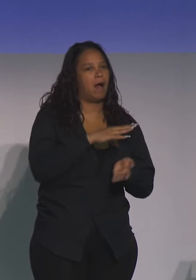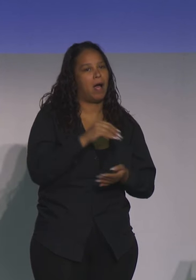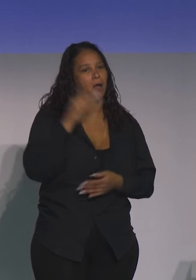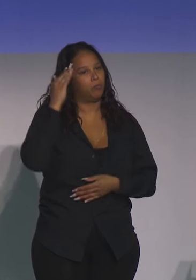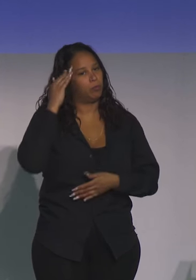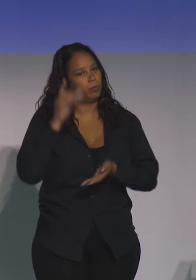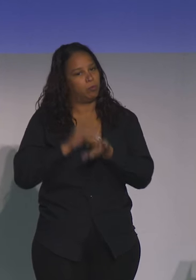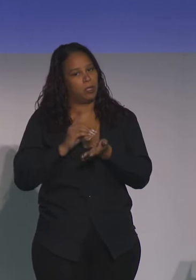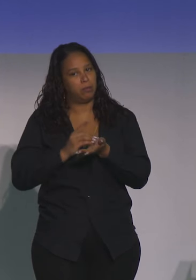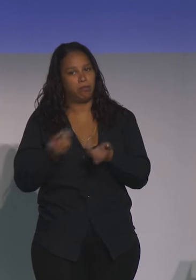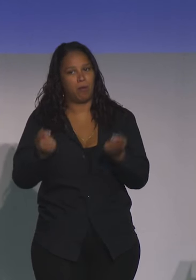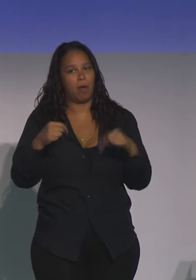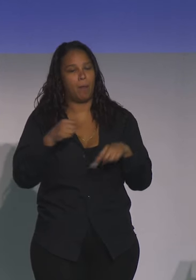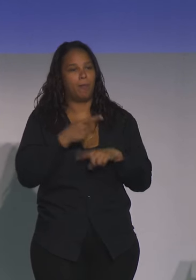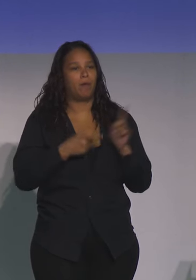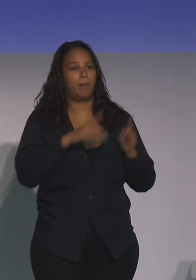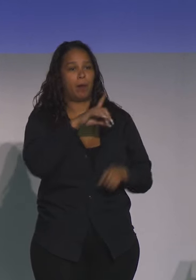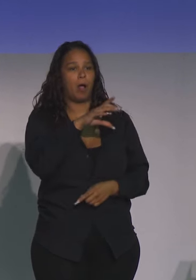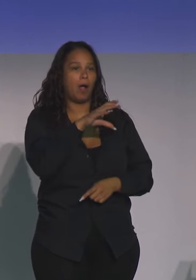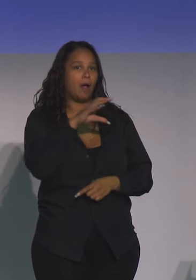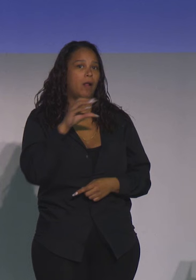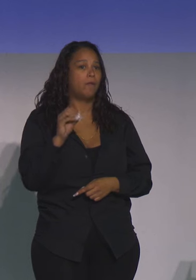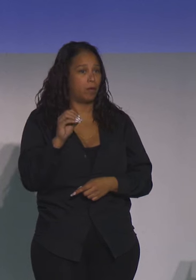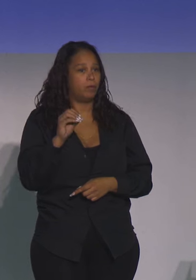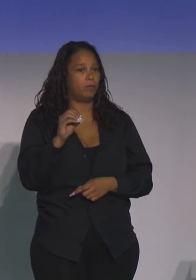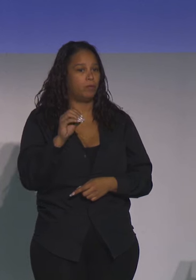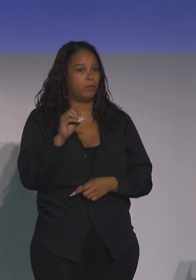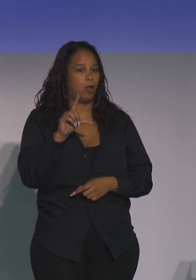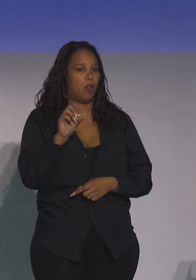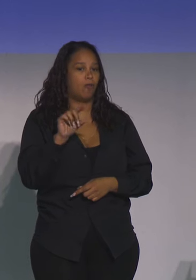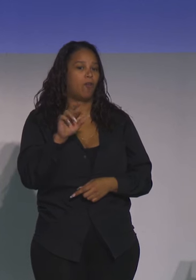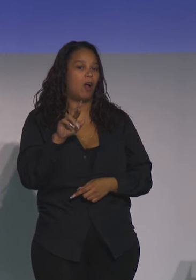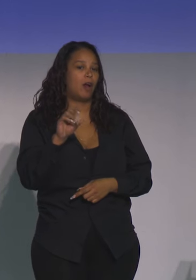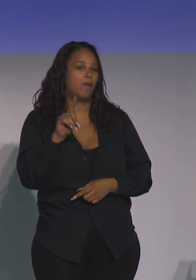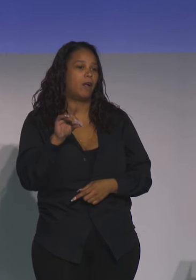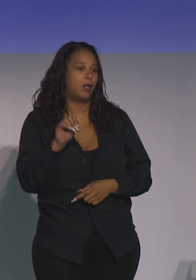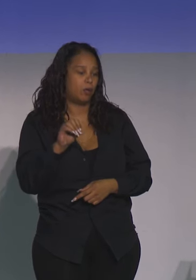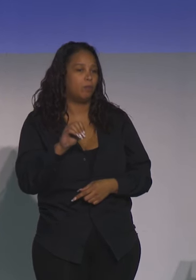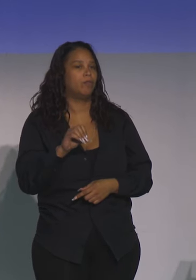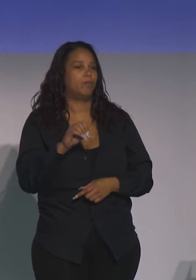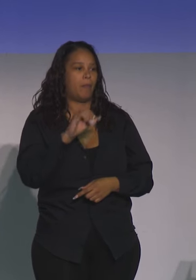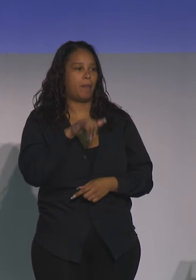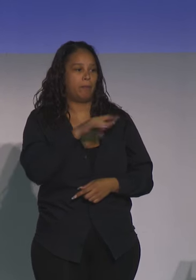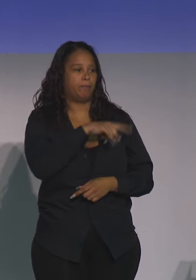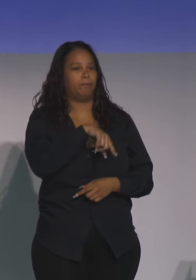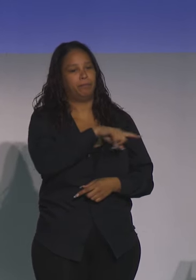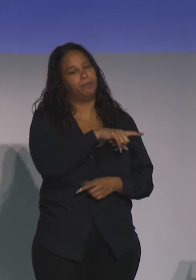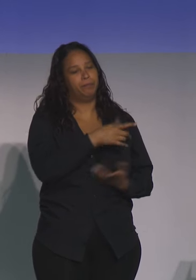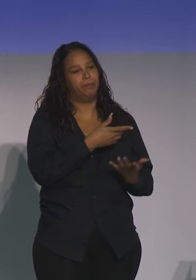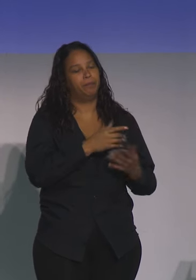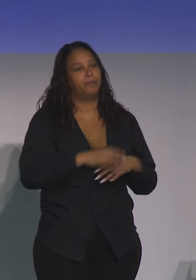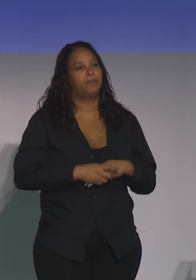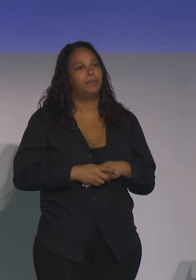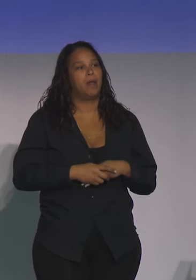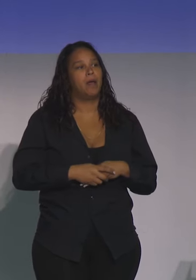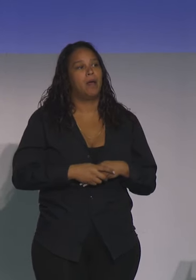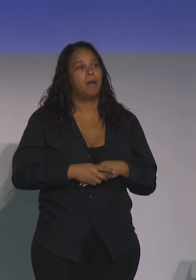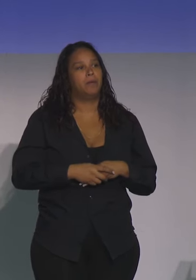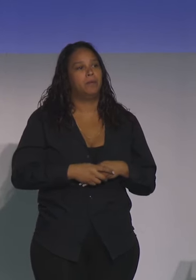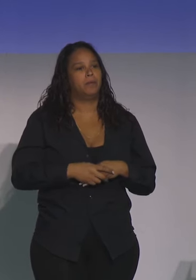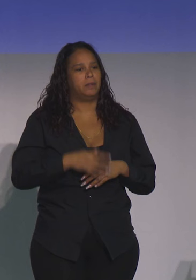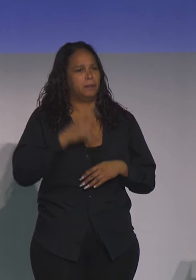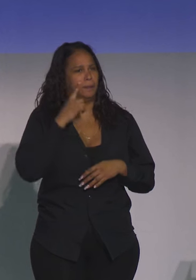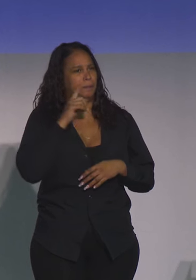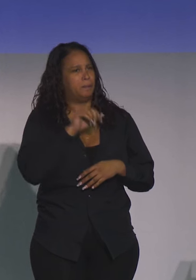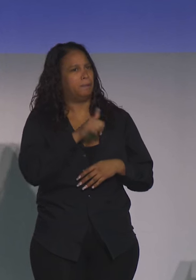of Colorado, was the chair of the Board of Regents of the American College of Physicians. And little did I know, sort of